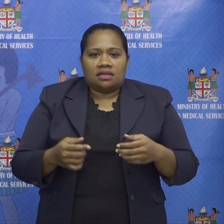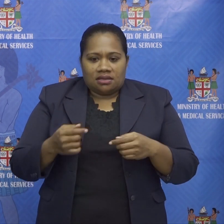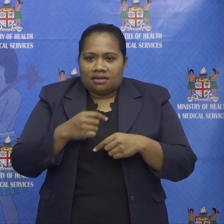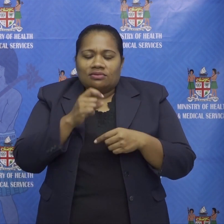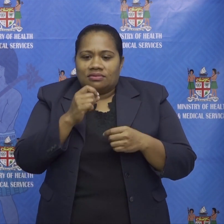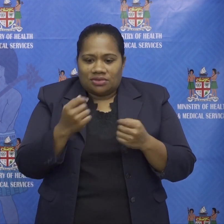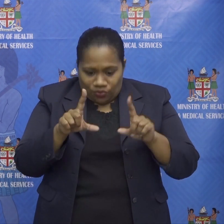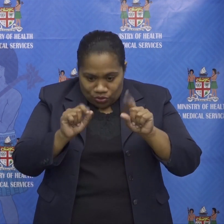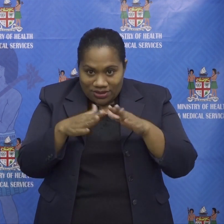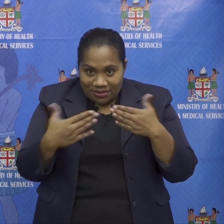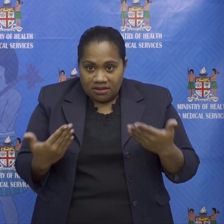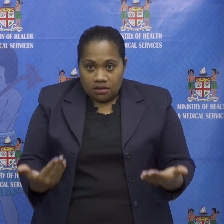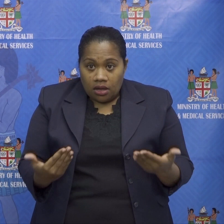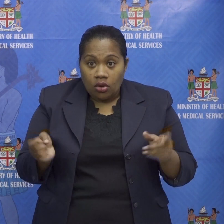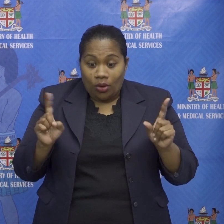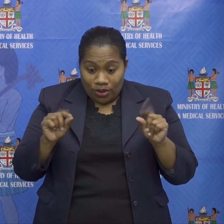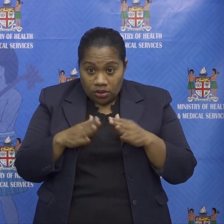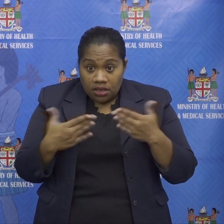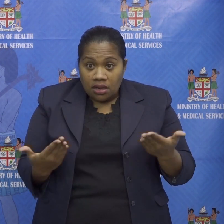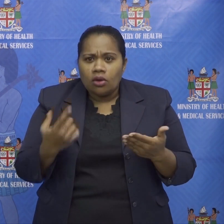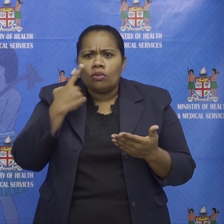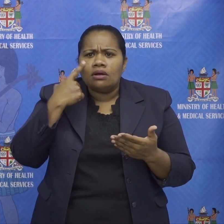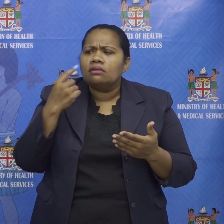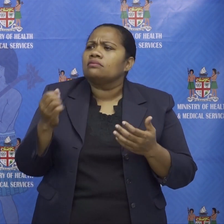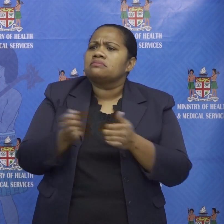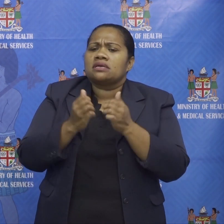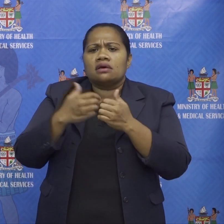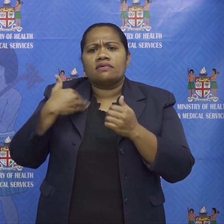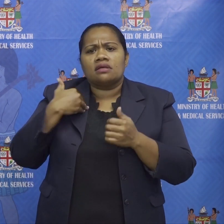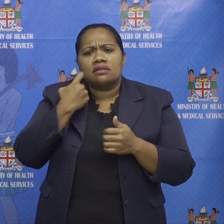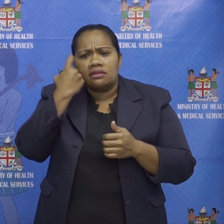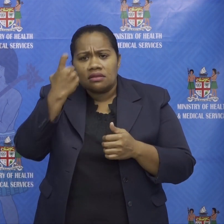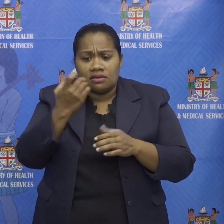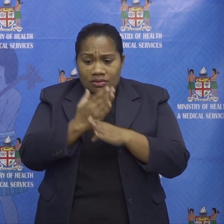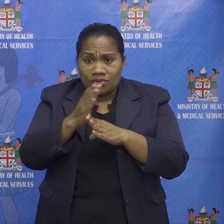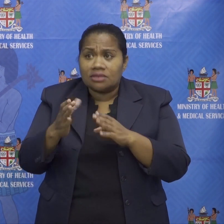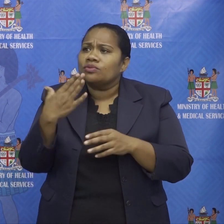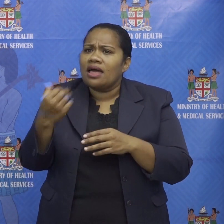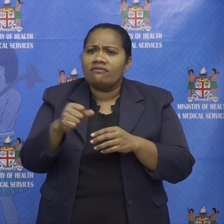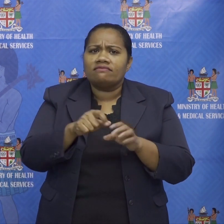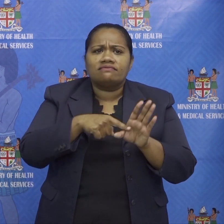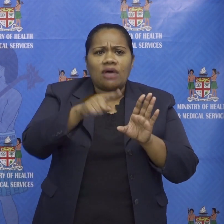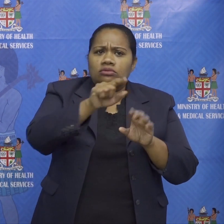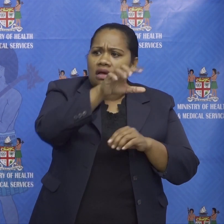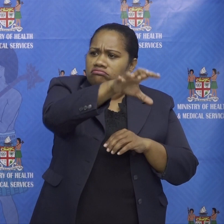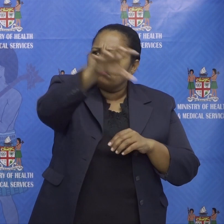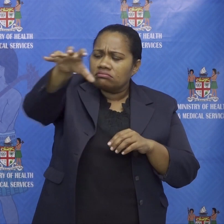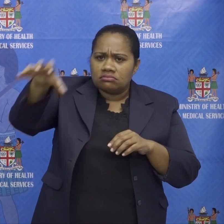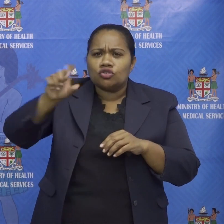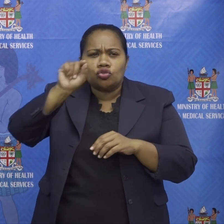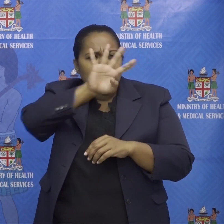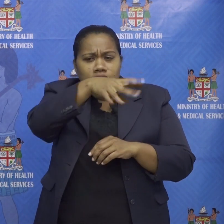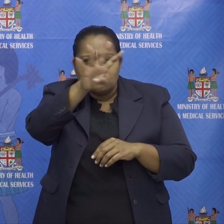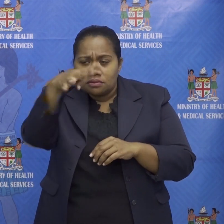what we're doing right now why you see so many of our health care workers out in the divisions doing screening we have people